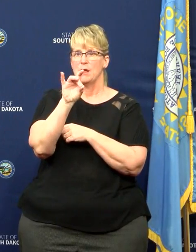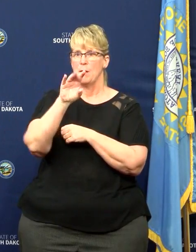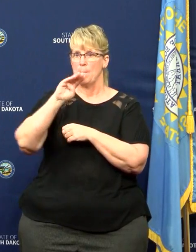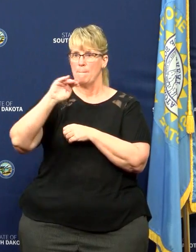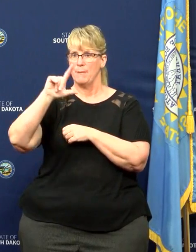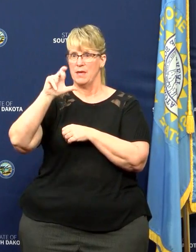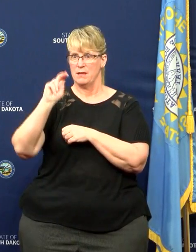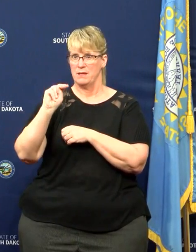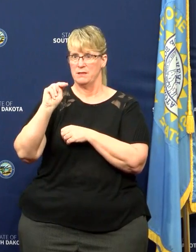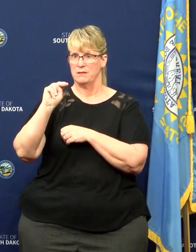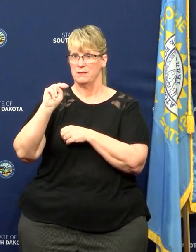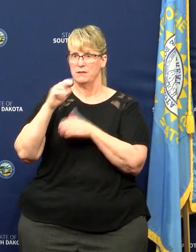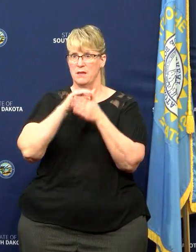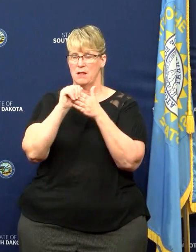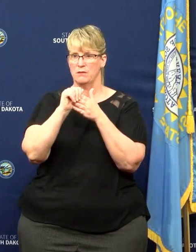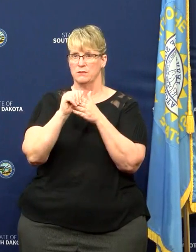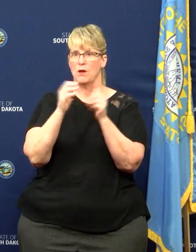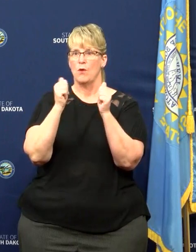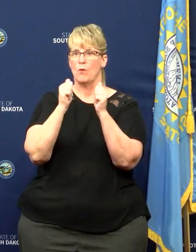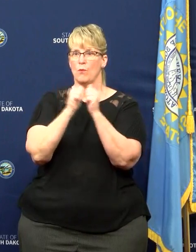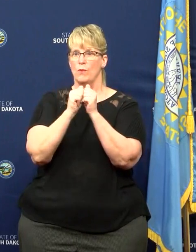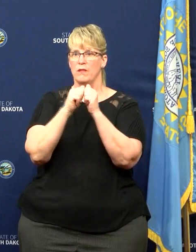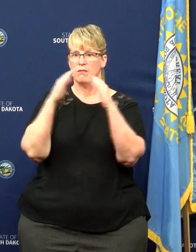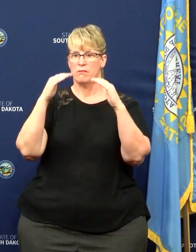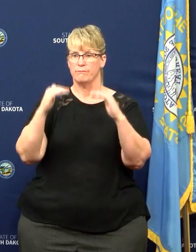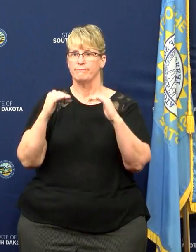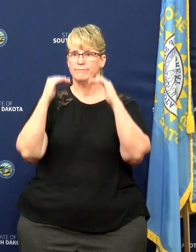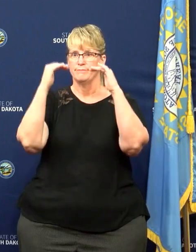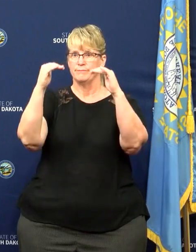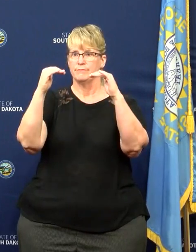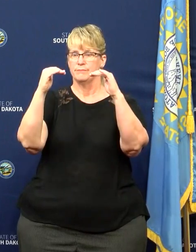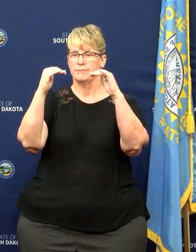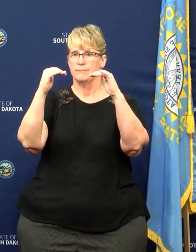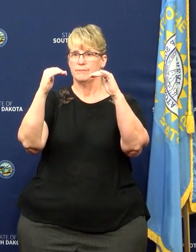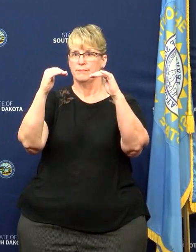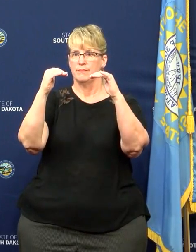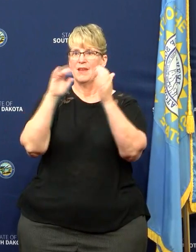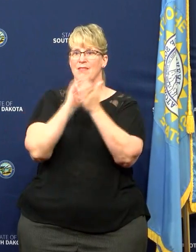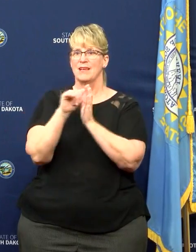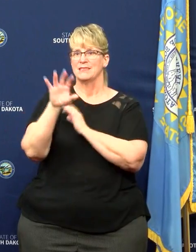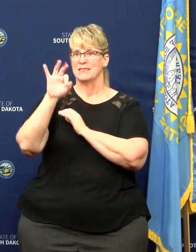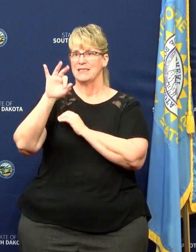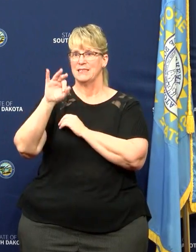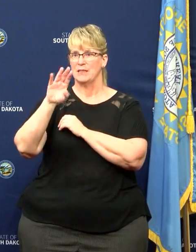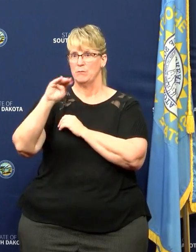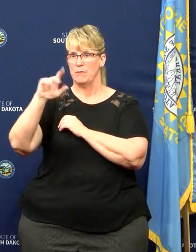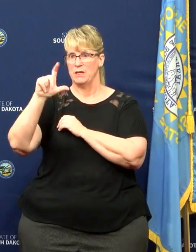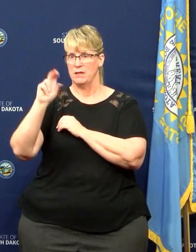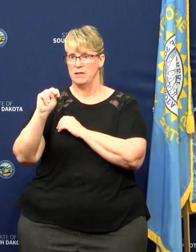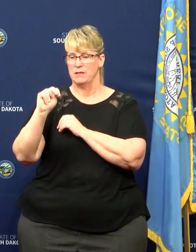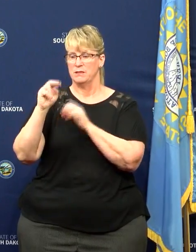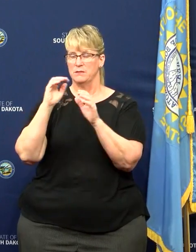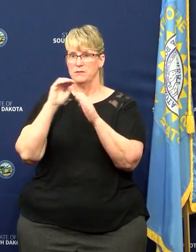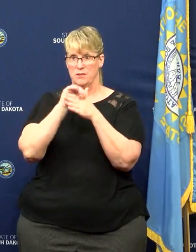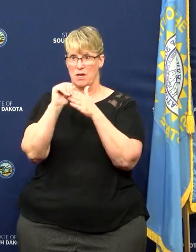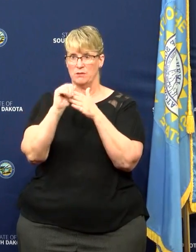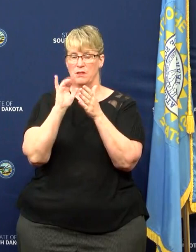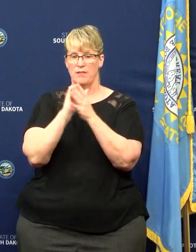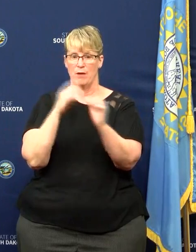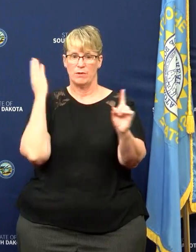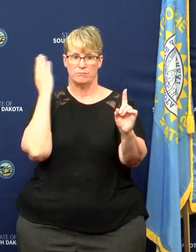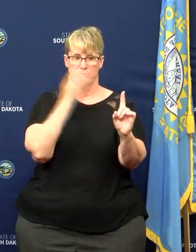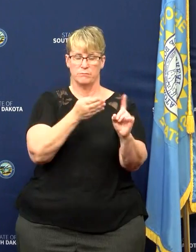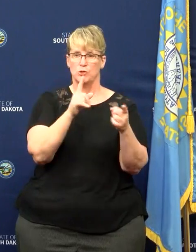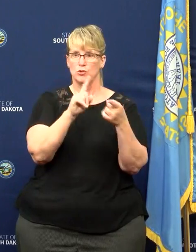The higher education emergency relief funds amount to about $19 million, and they went directly to